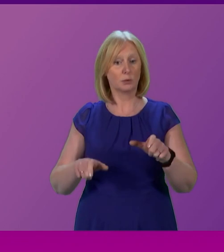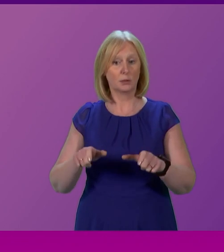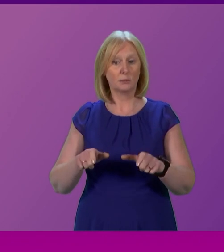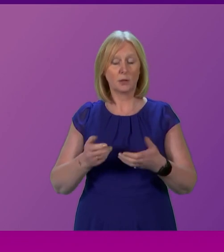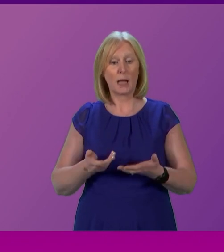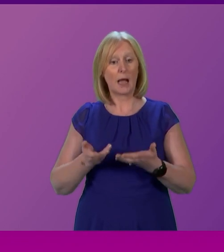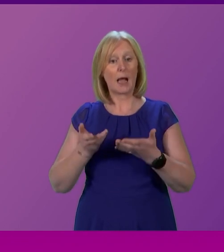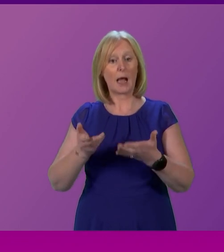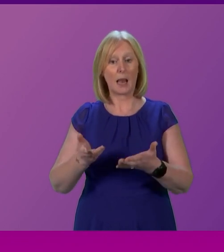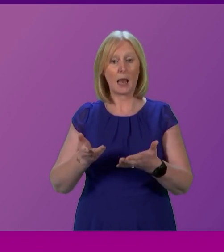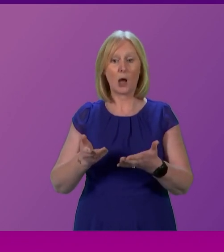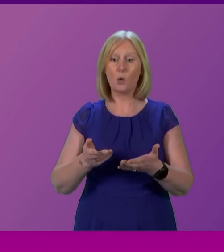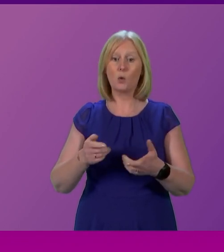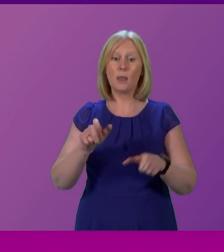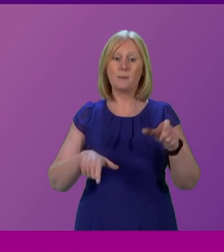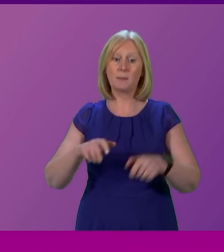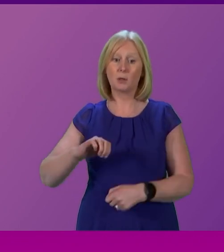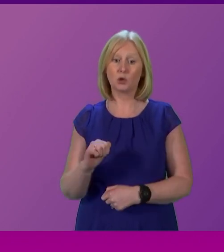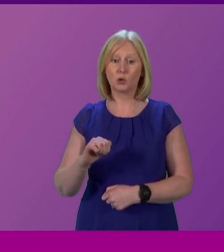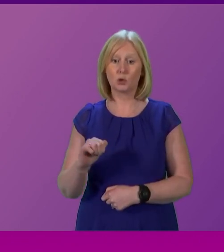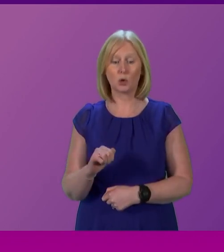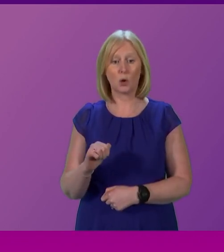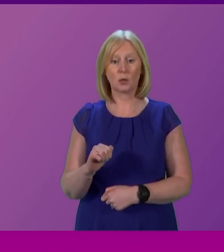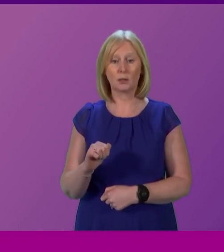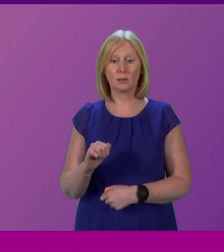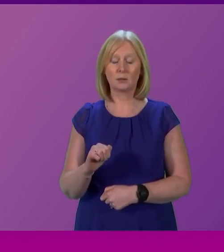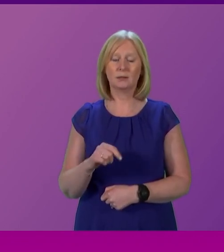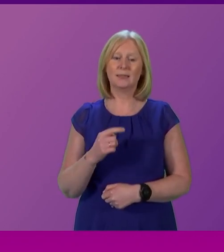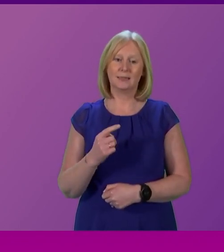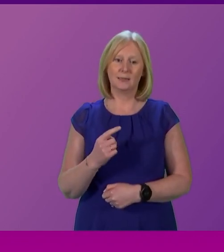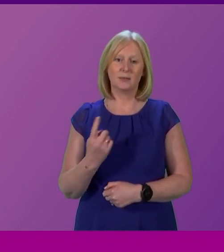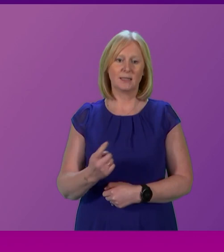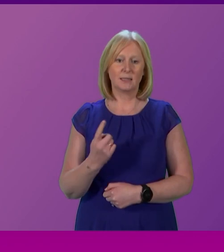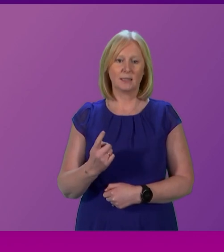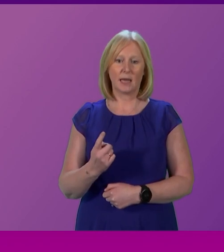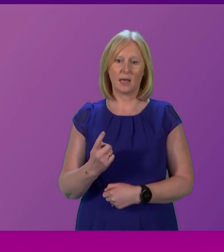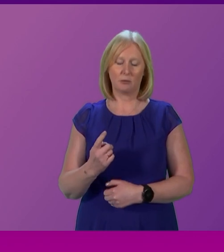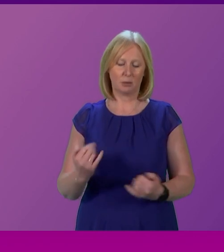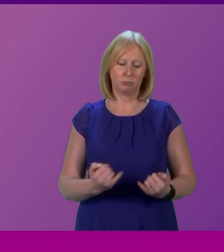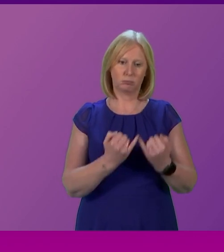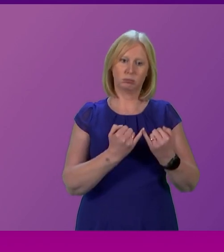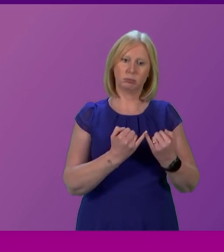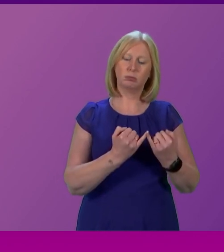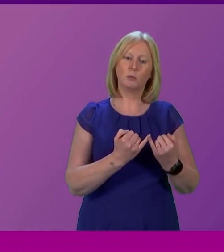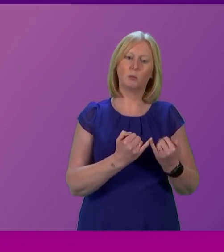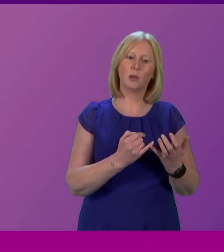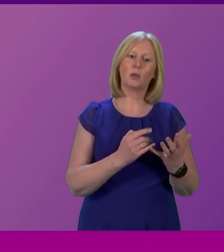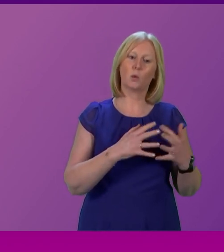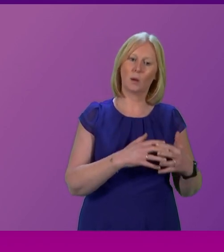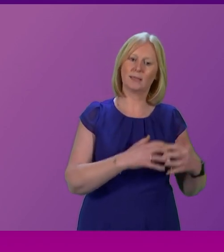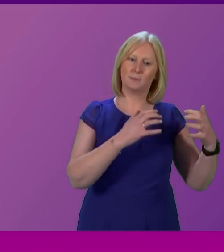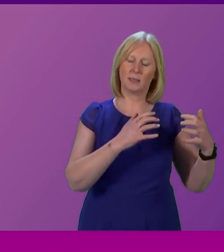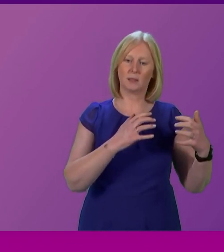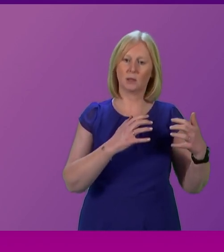a democratic expression of people in Scotland's views would be in itself incompatible with Westminster's sovereignty, and so outwith the powers